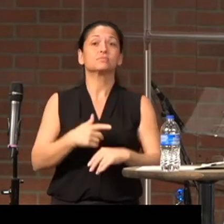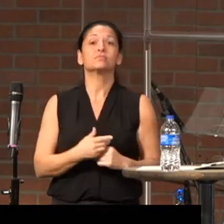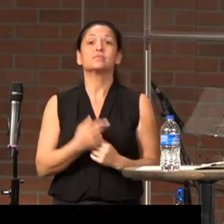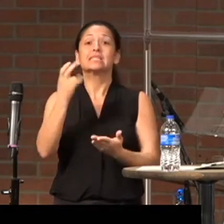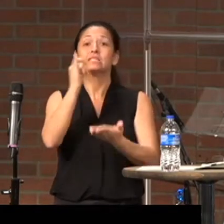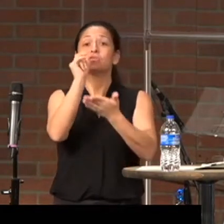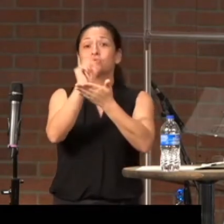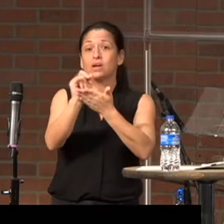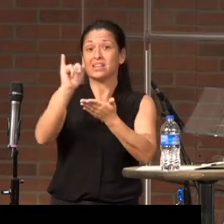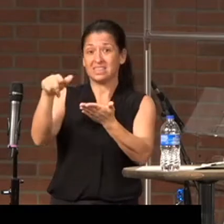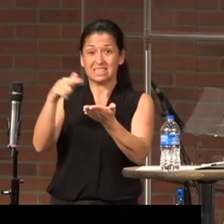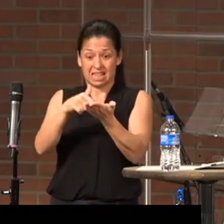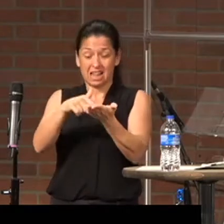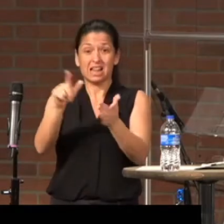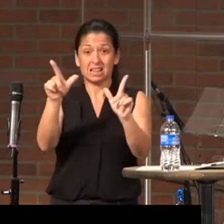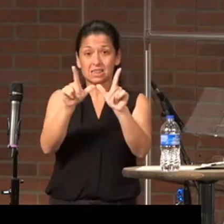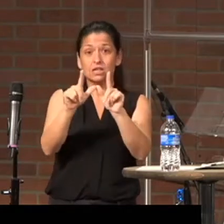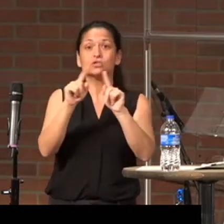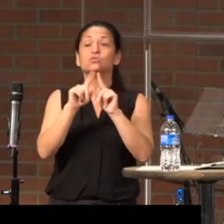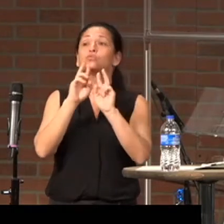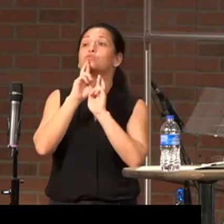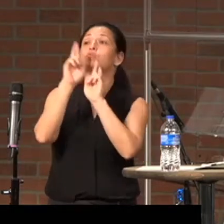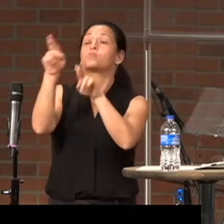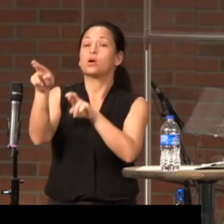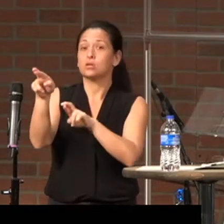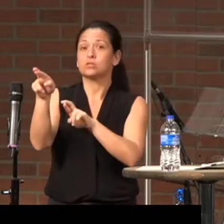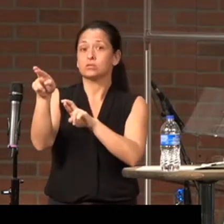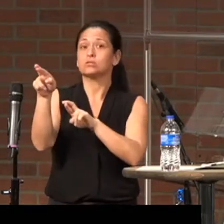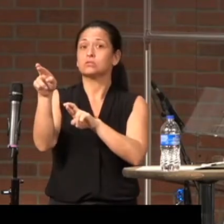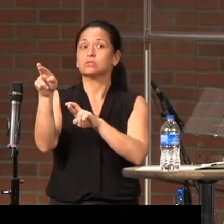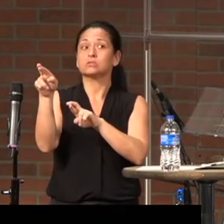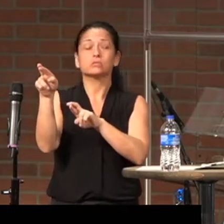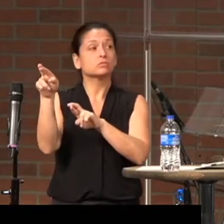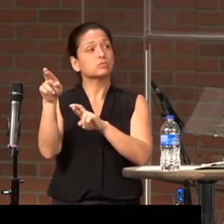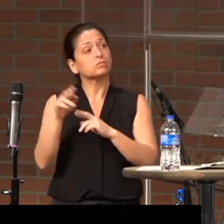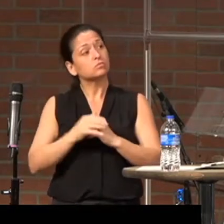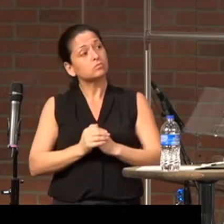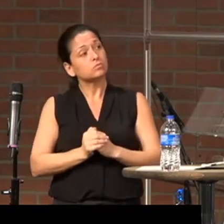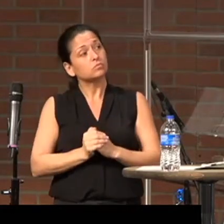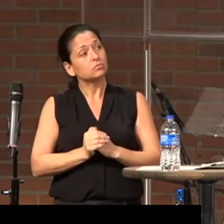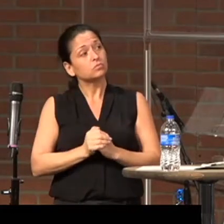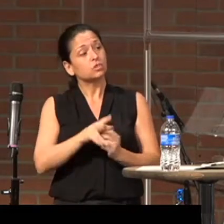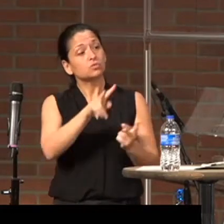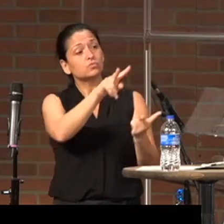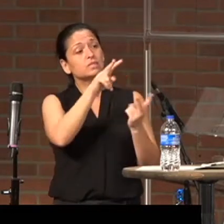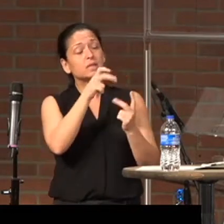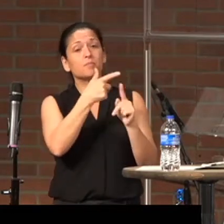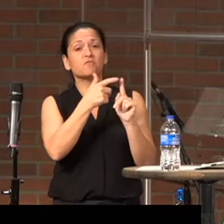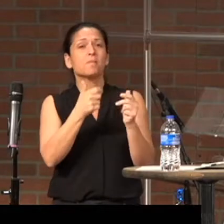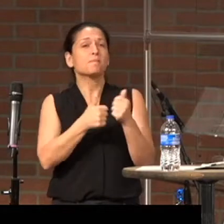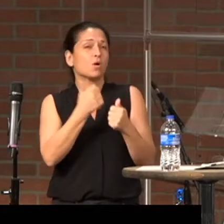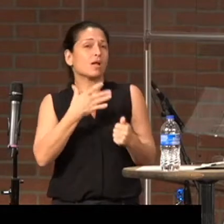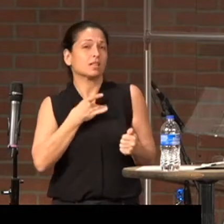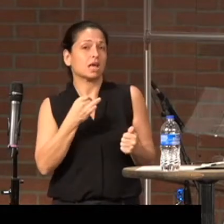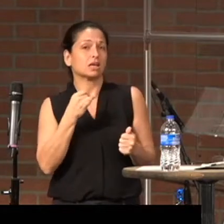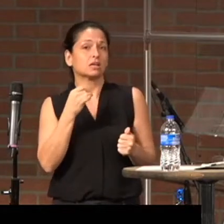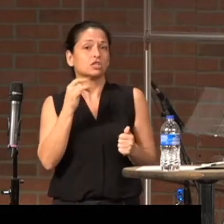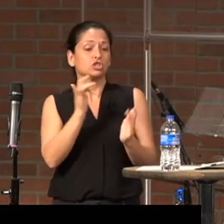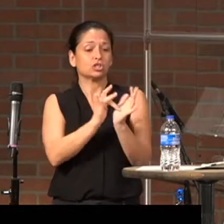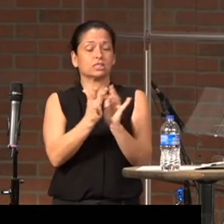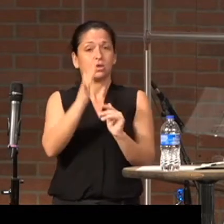in response to a report he received, most likely through Jesus' brother Jude, about